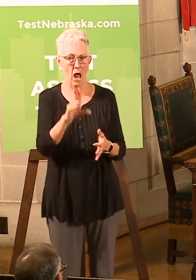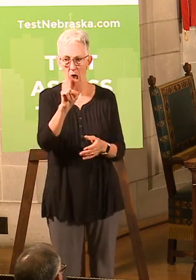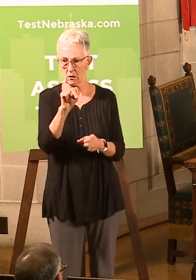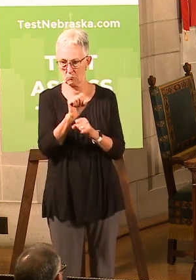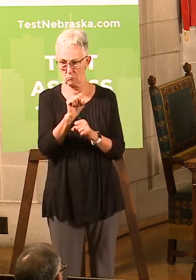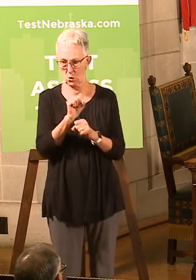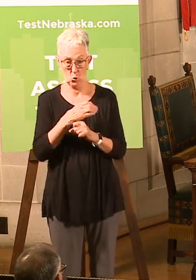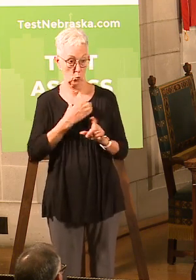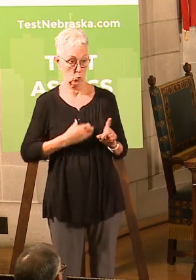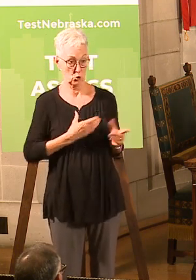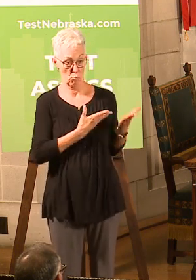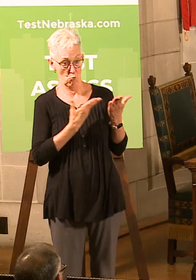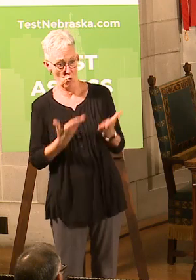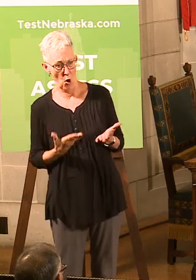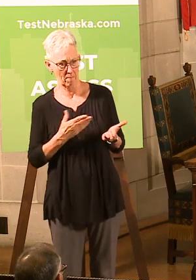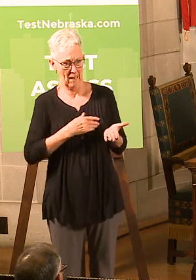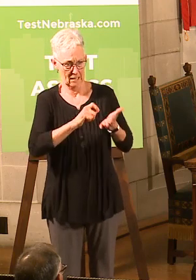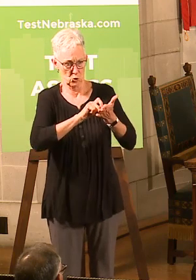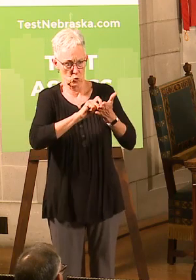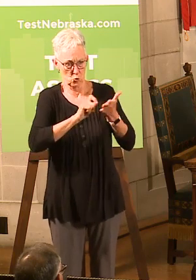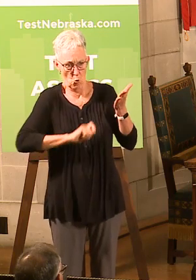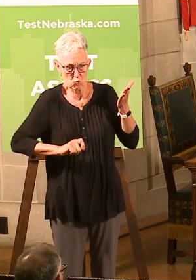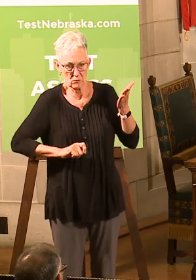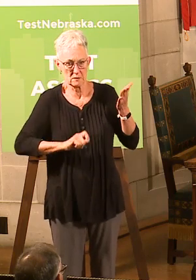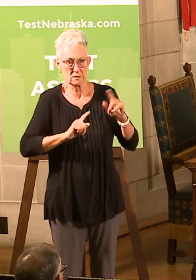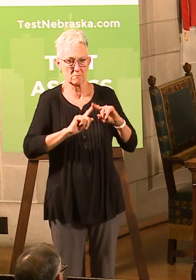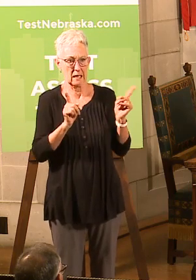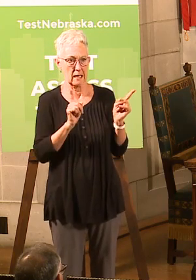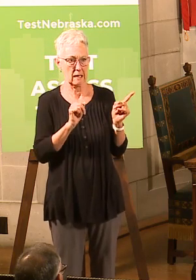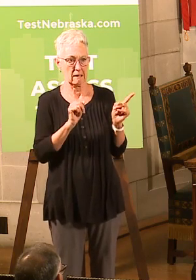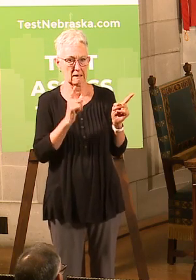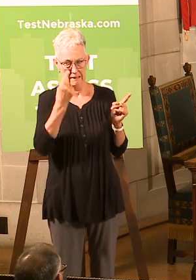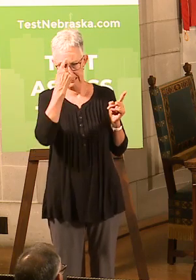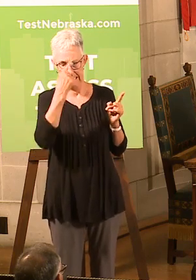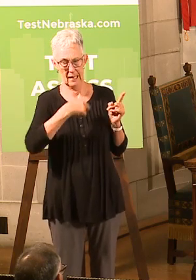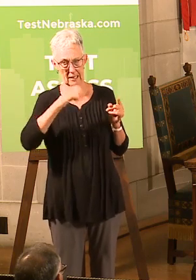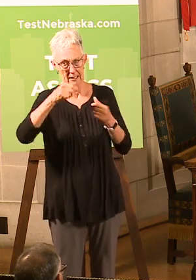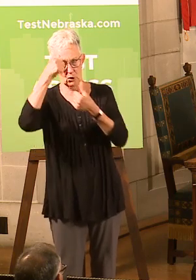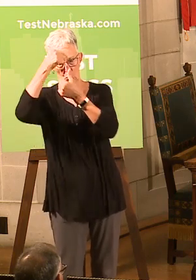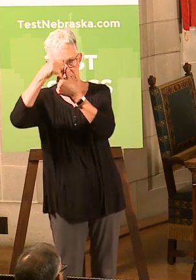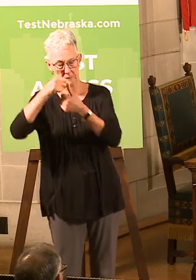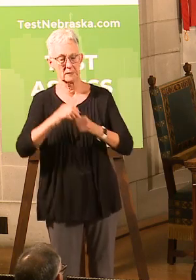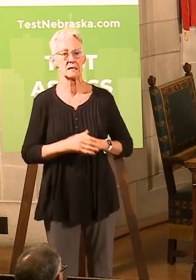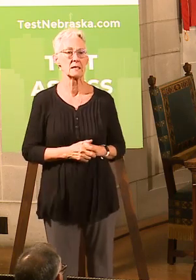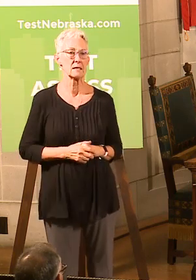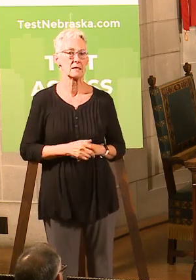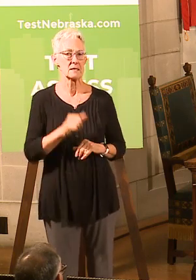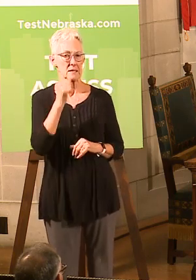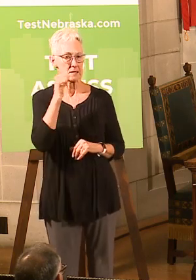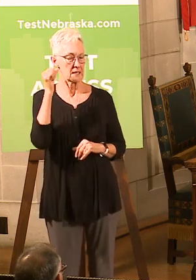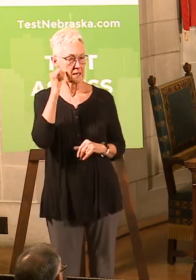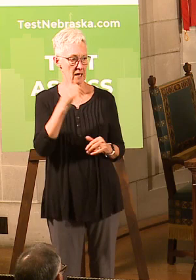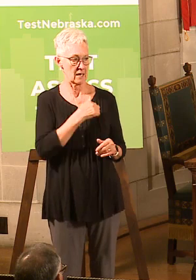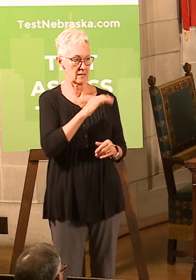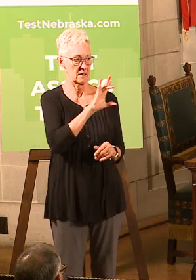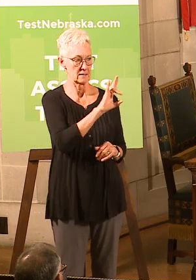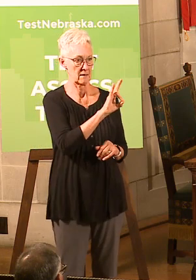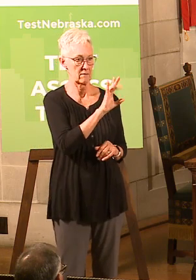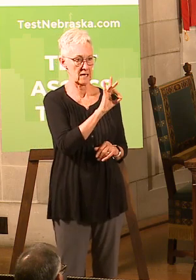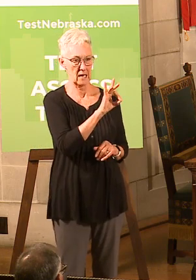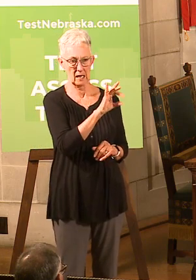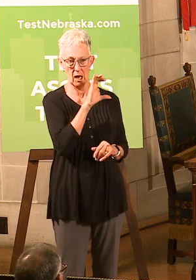notes on all of that, but I think I can do it pretty much off at the top of my head. As of yesterday, I believe we had about 7,800